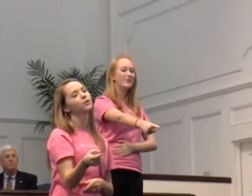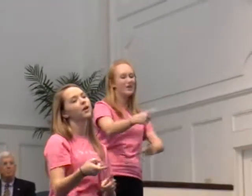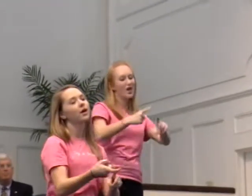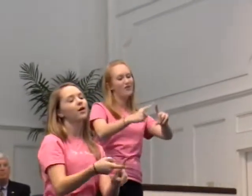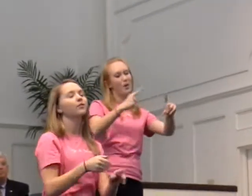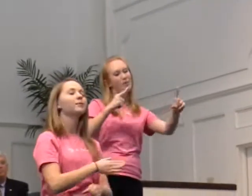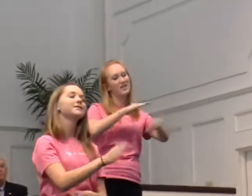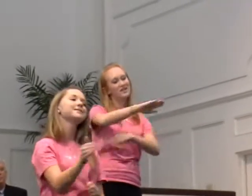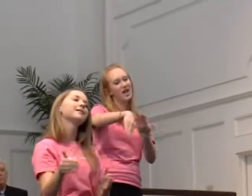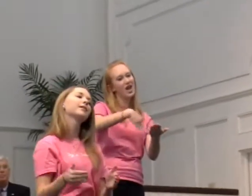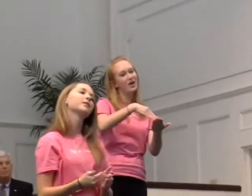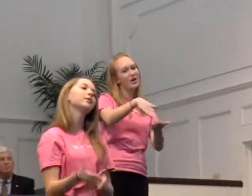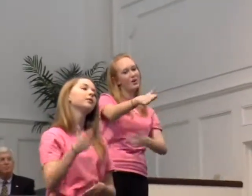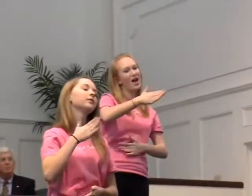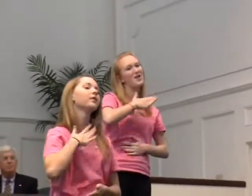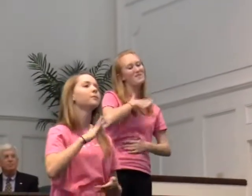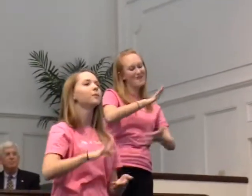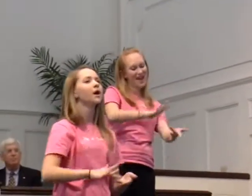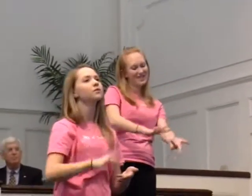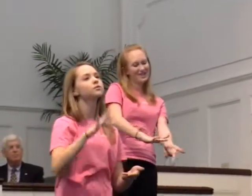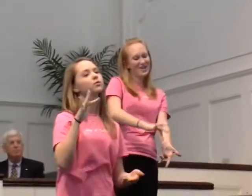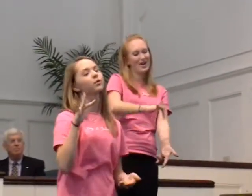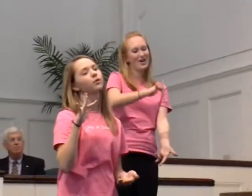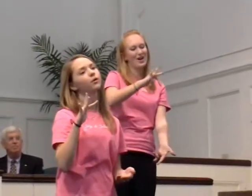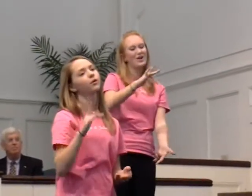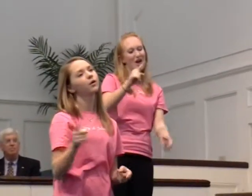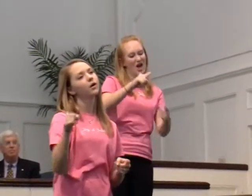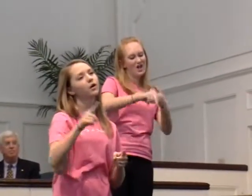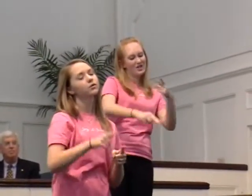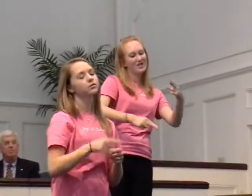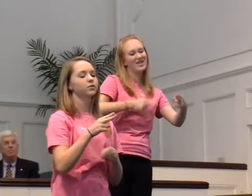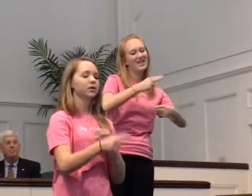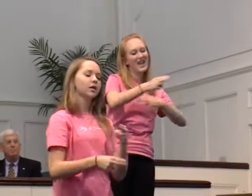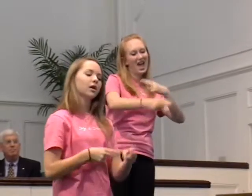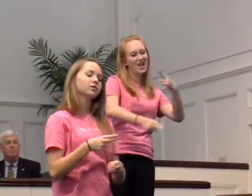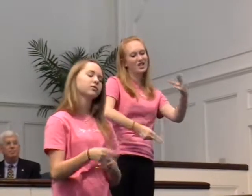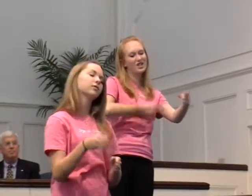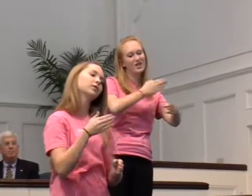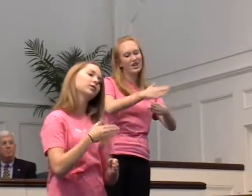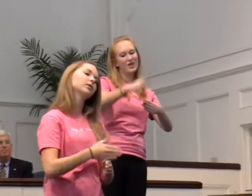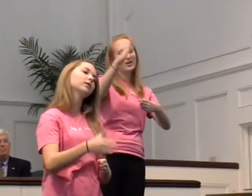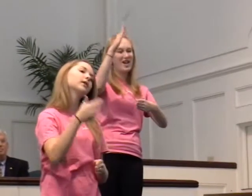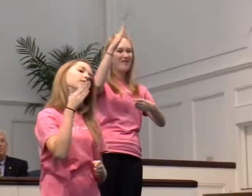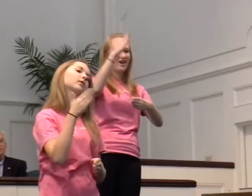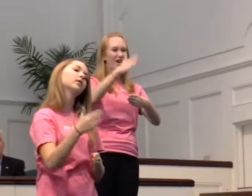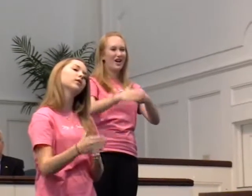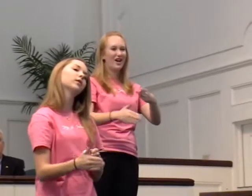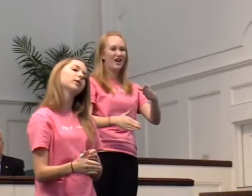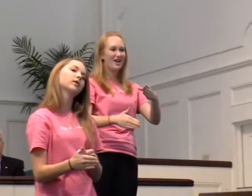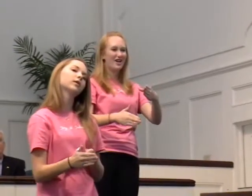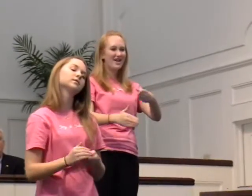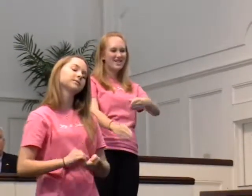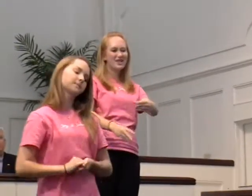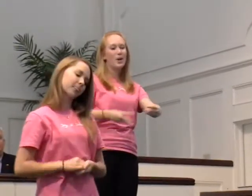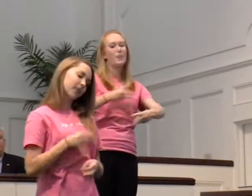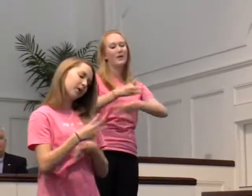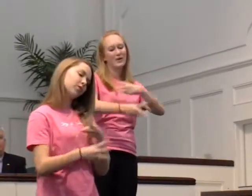From the center of my soul to the edge of the universe